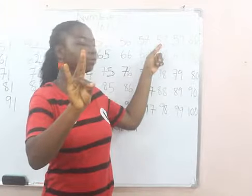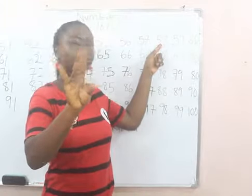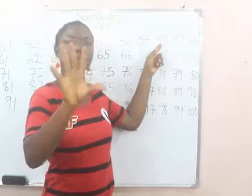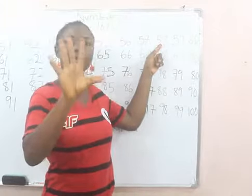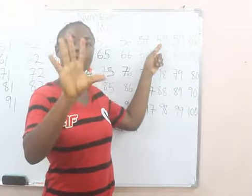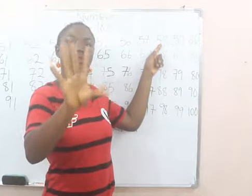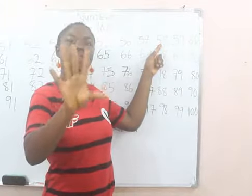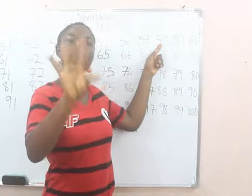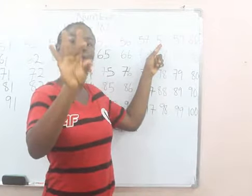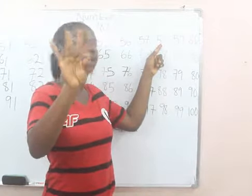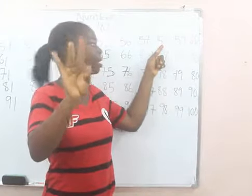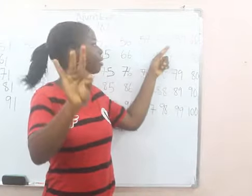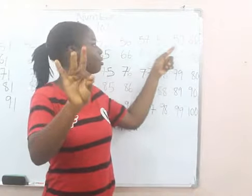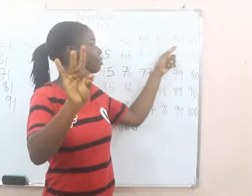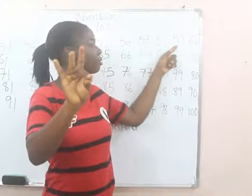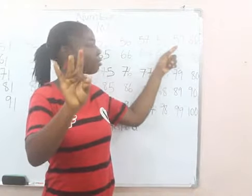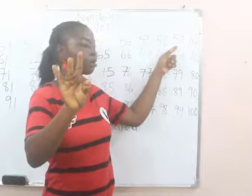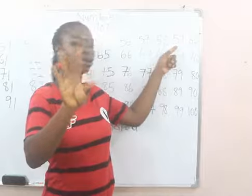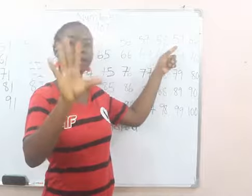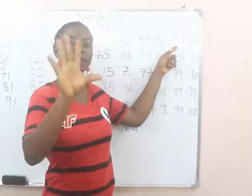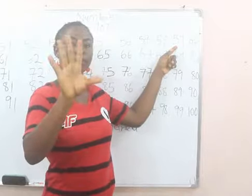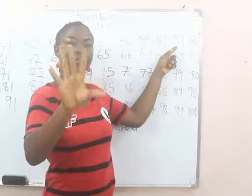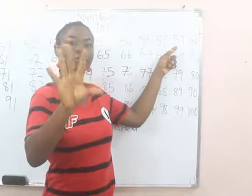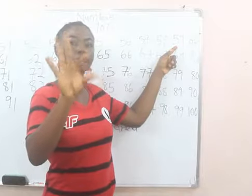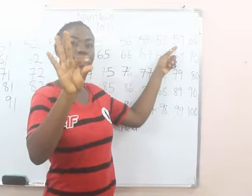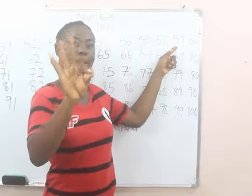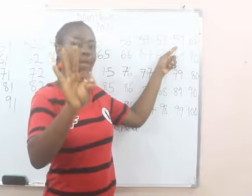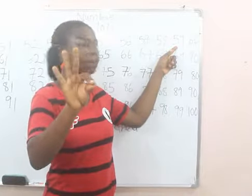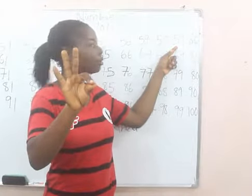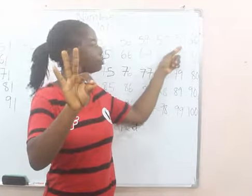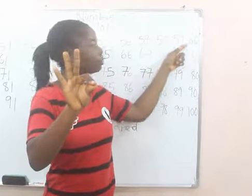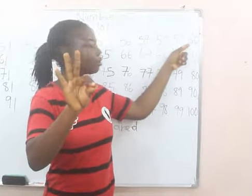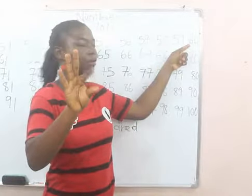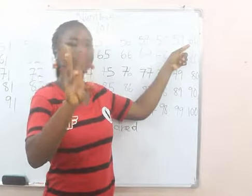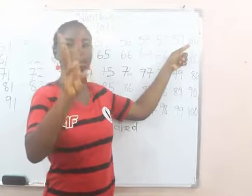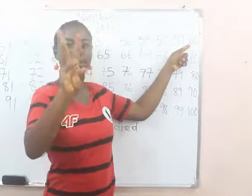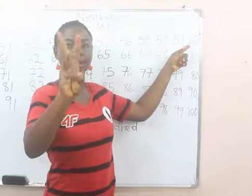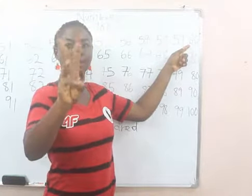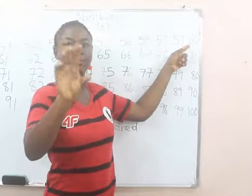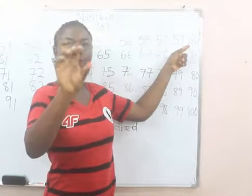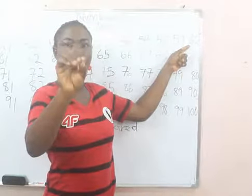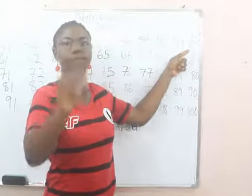58, 59, 60.